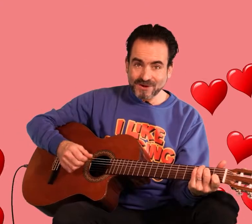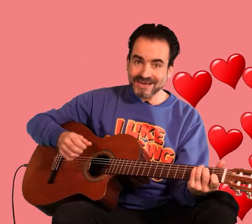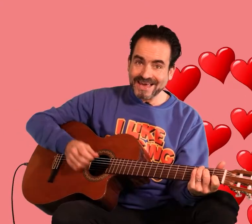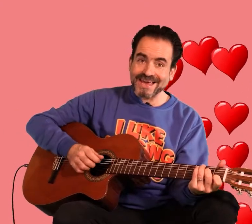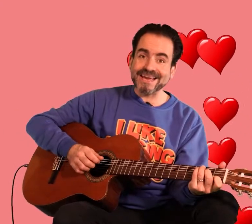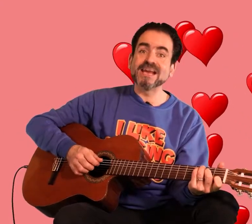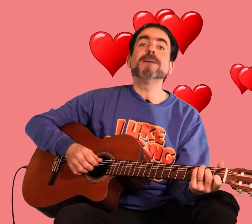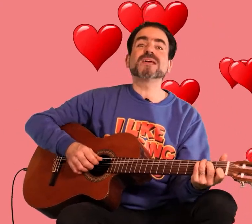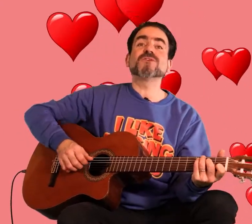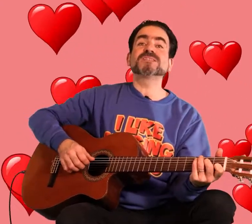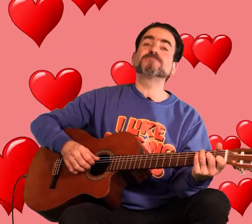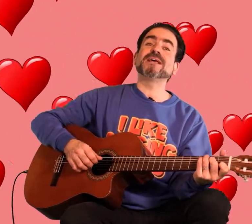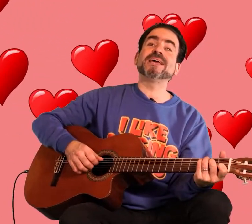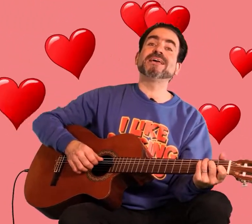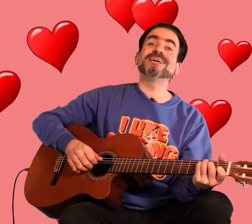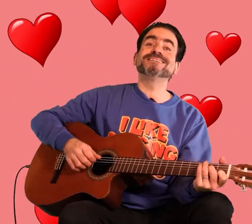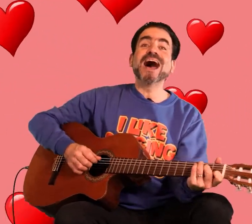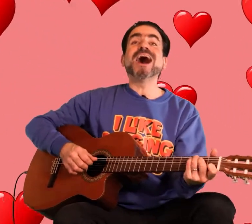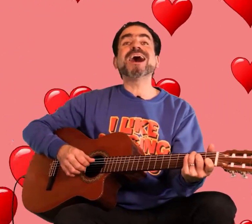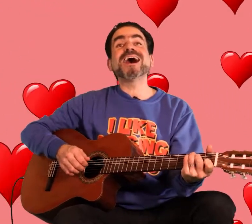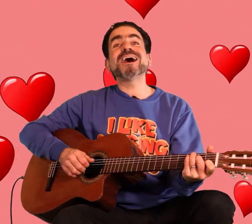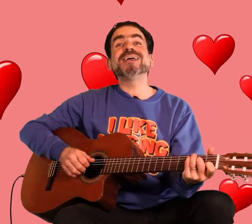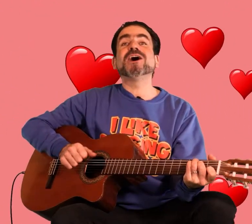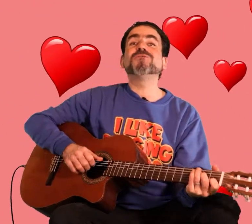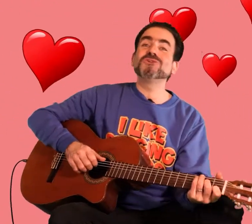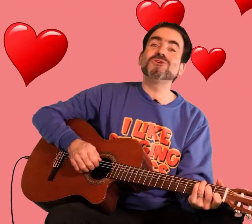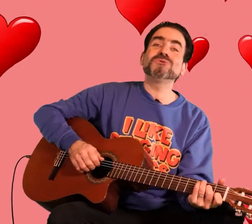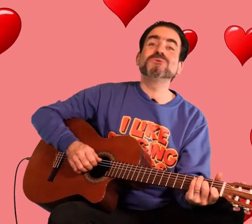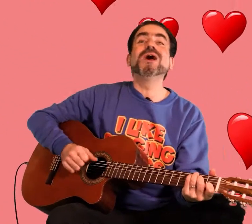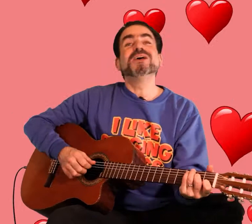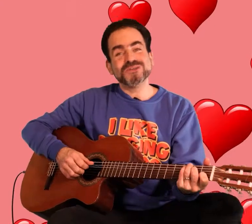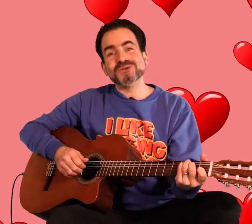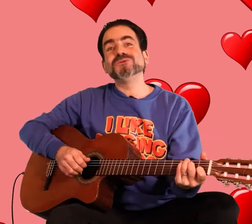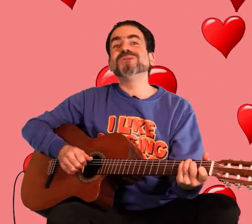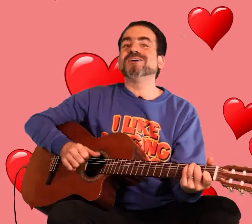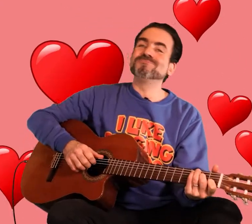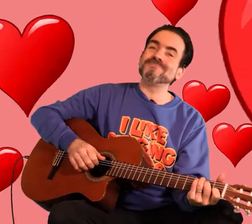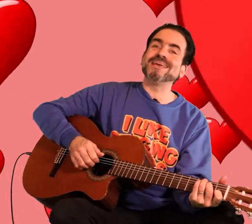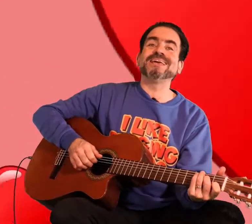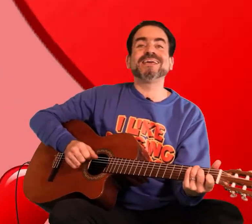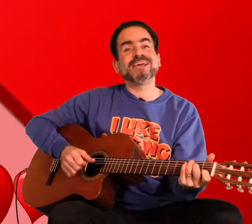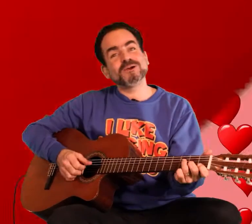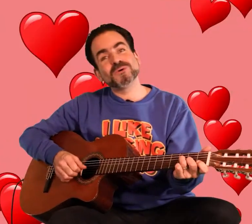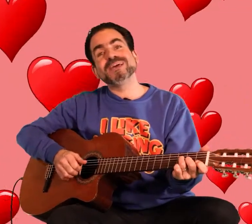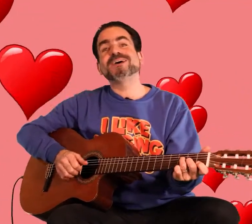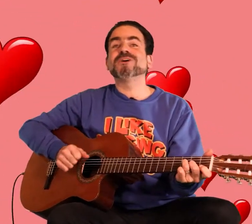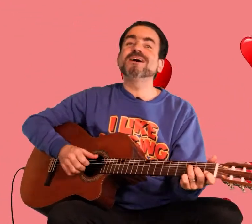okay big voices please I love you you love me we're a